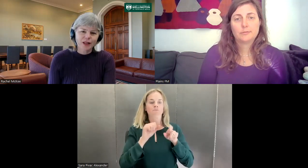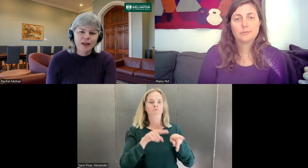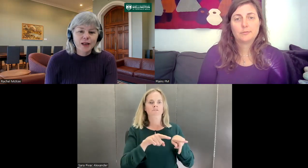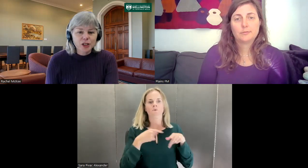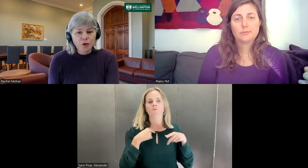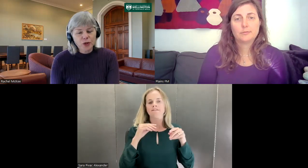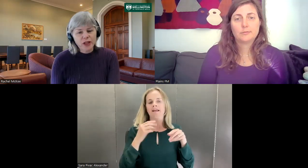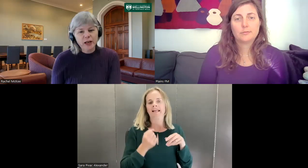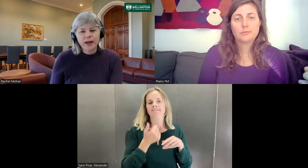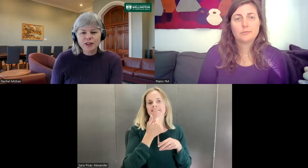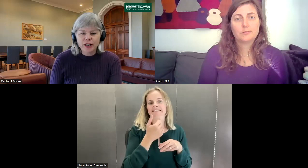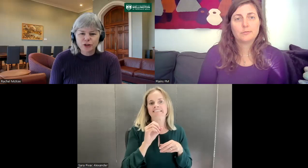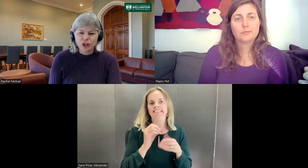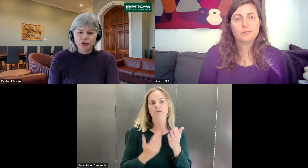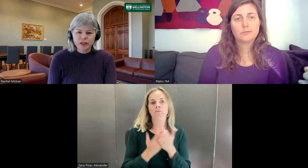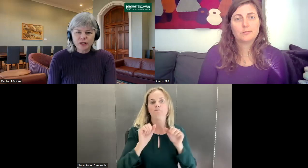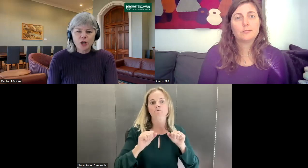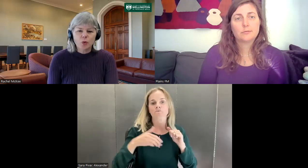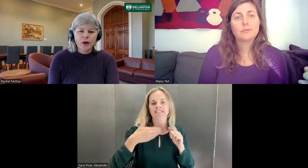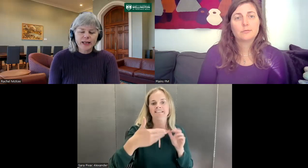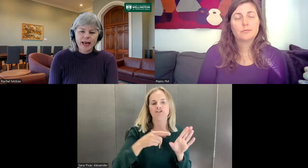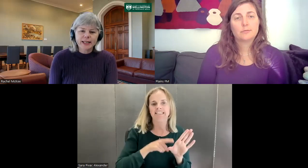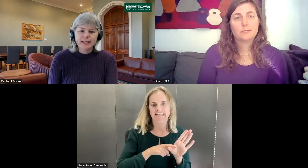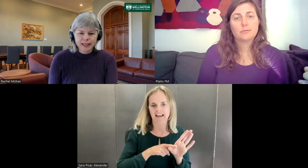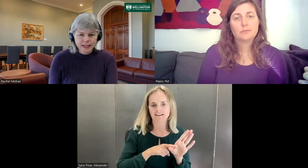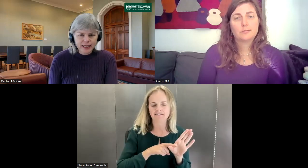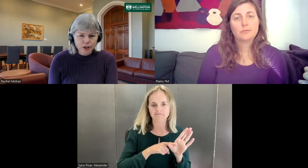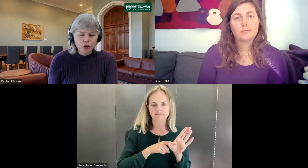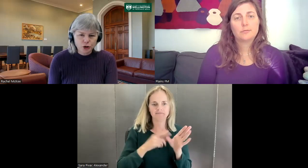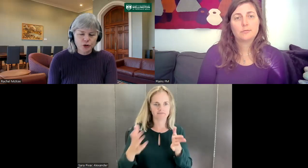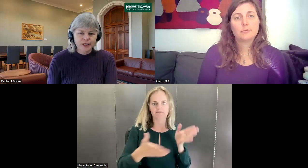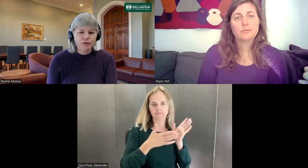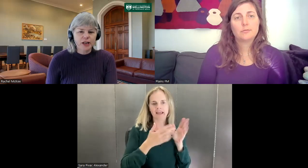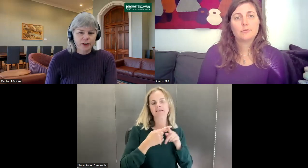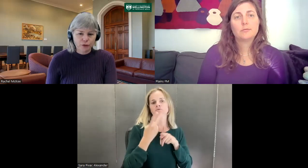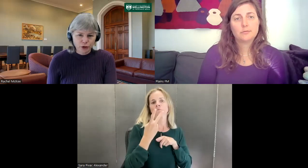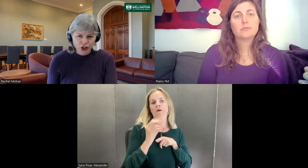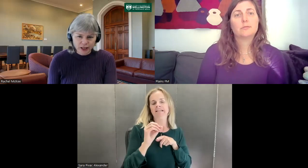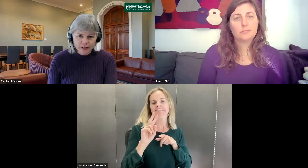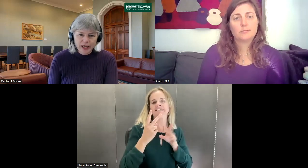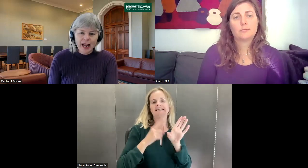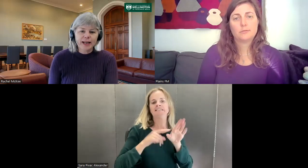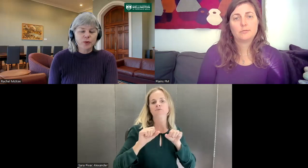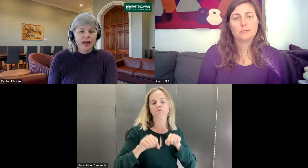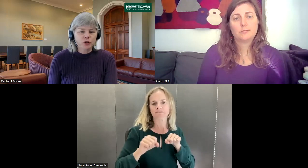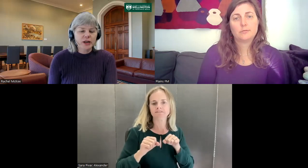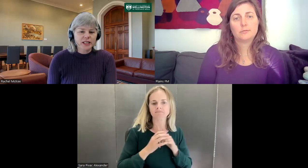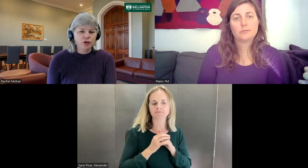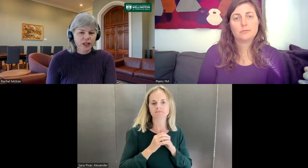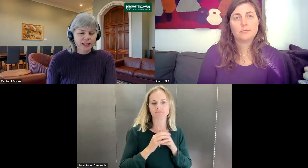So for the hearing undergraduate students, we take in 60 new students every year in the first year, and we have 20 usually in the